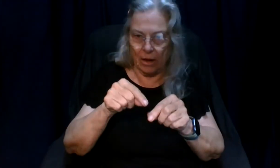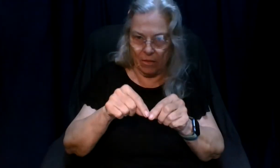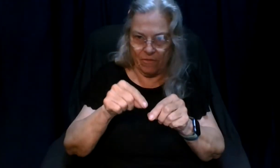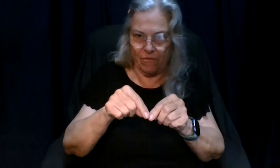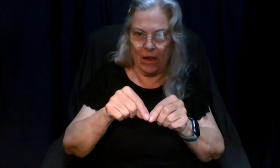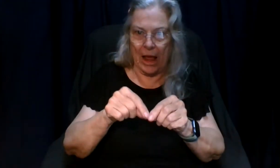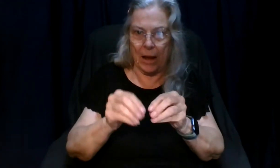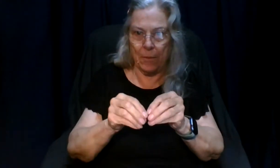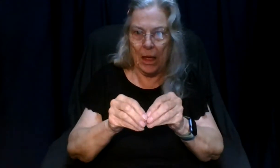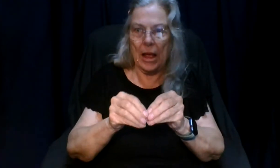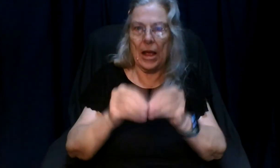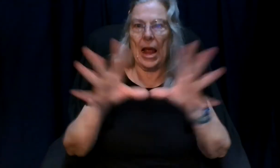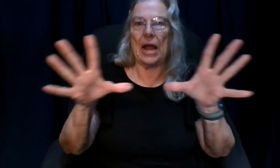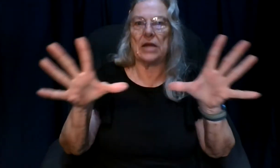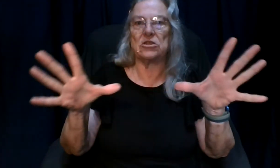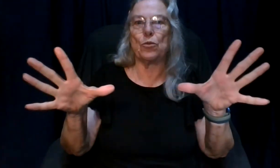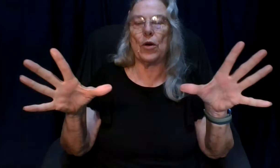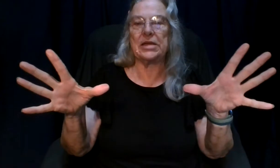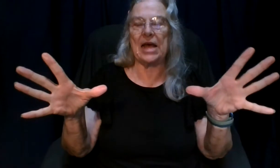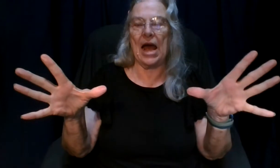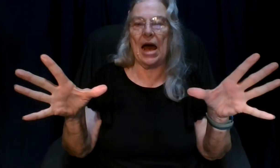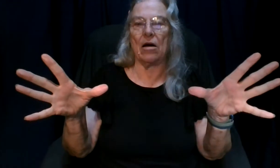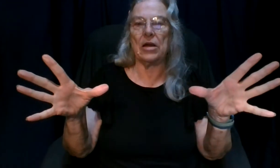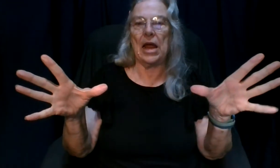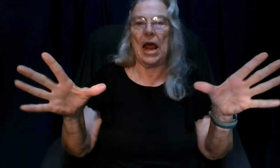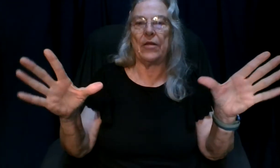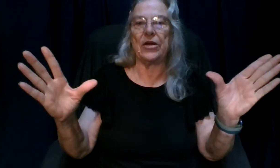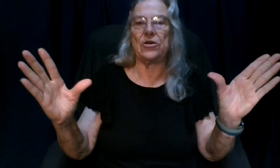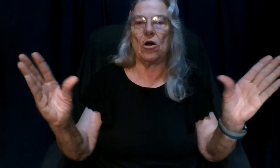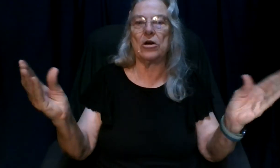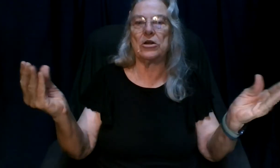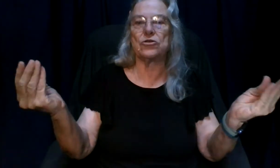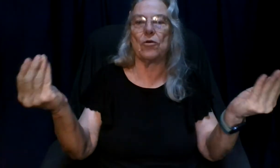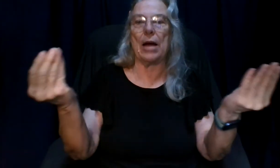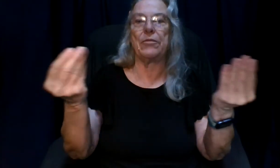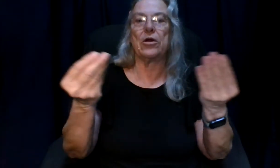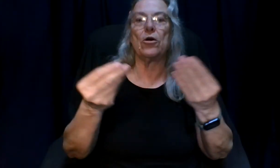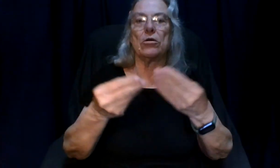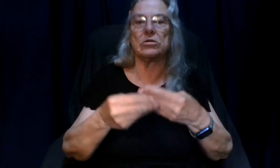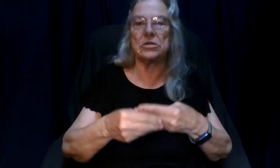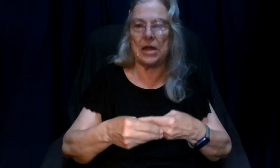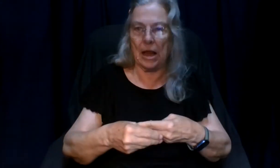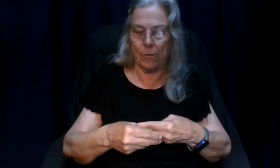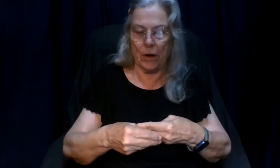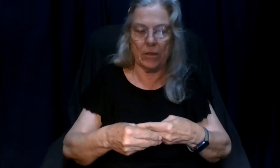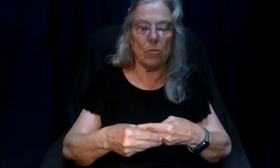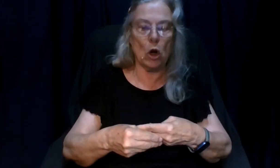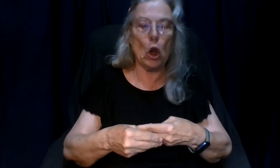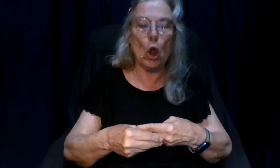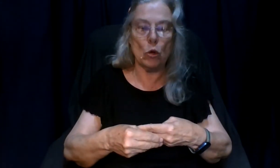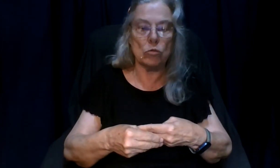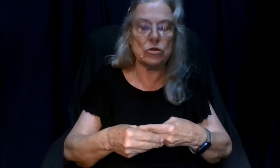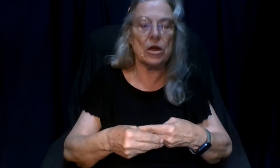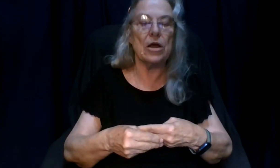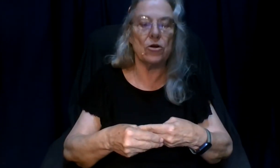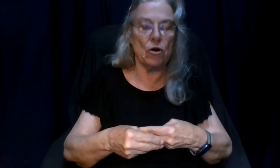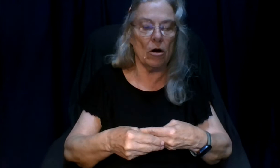flame and spreads out and then darkness grab the curtains and bring them closed darkness